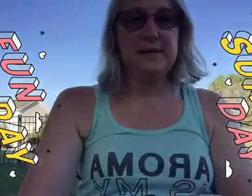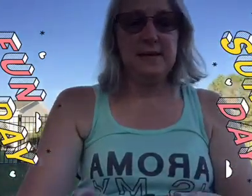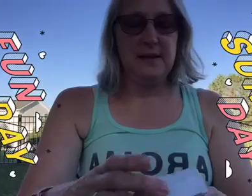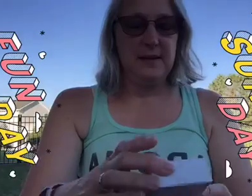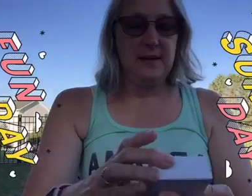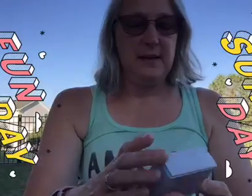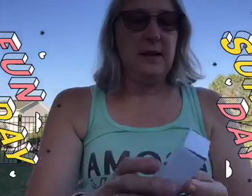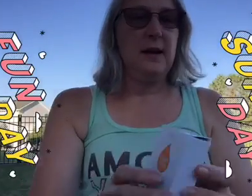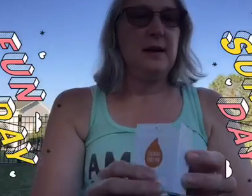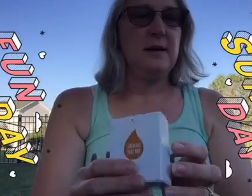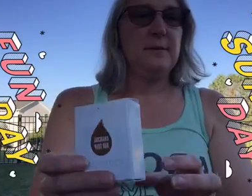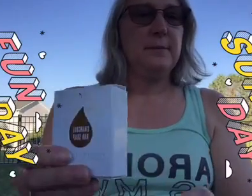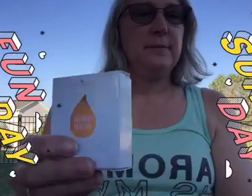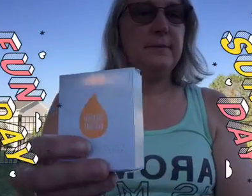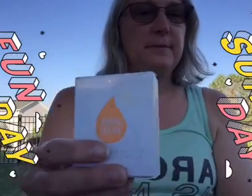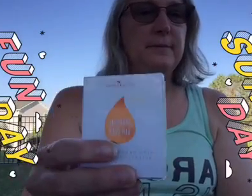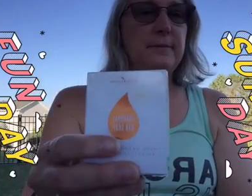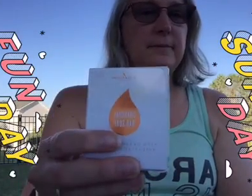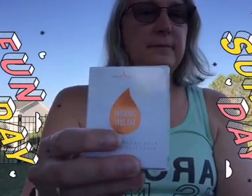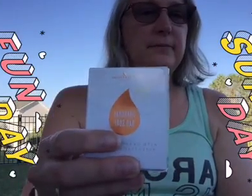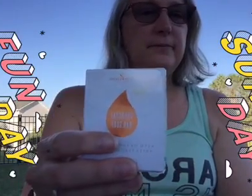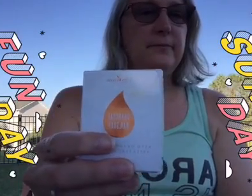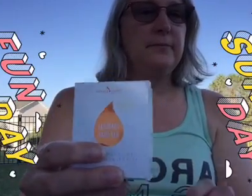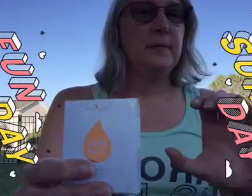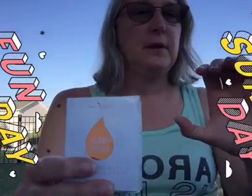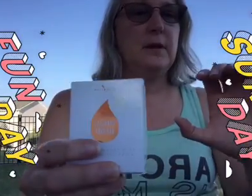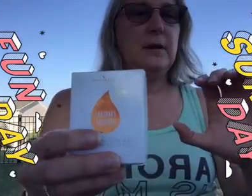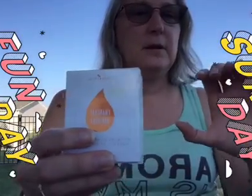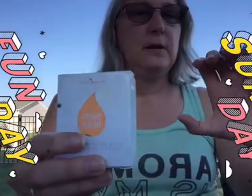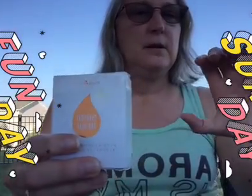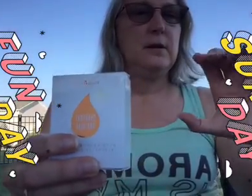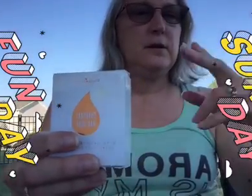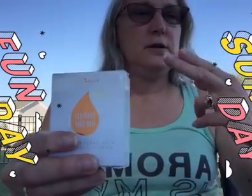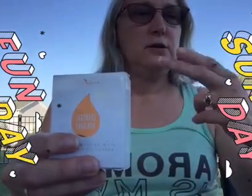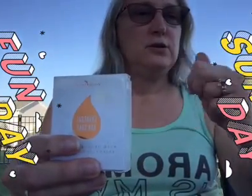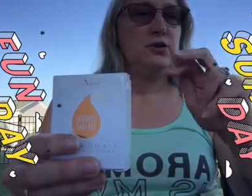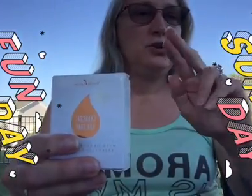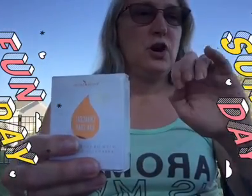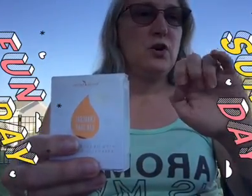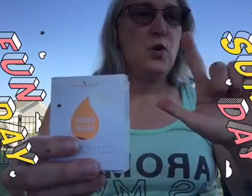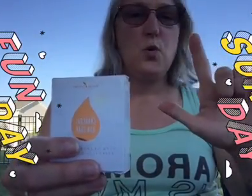charcoal